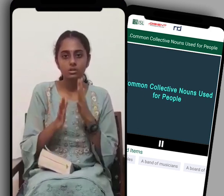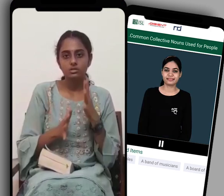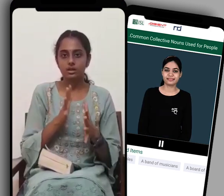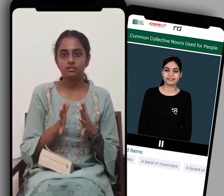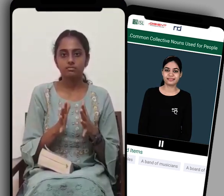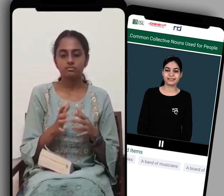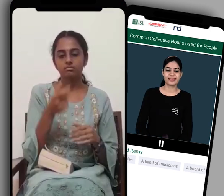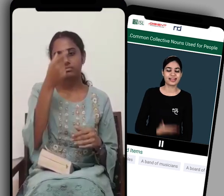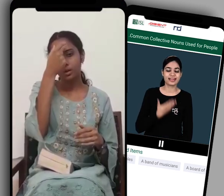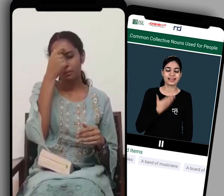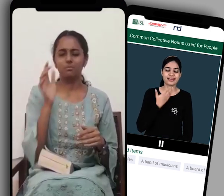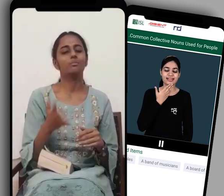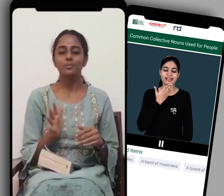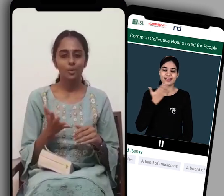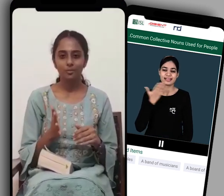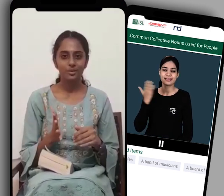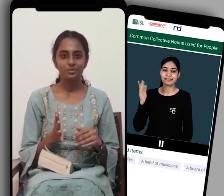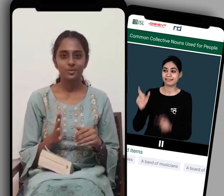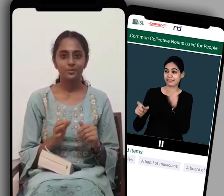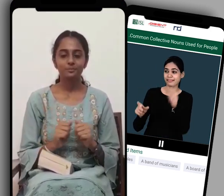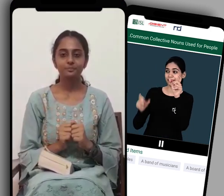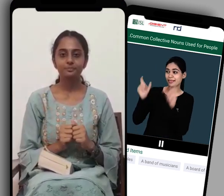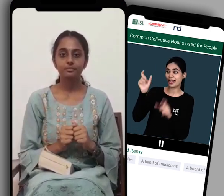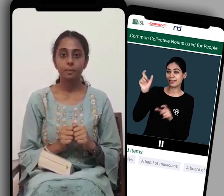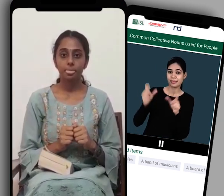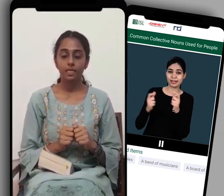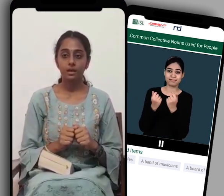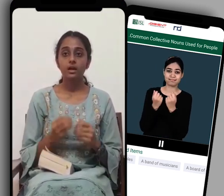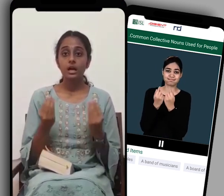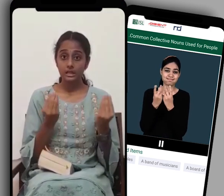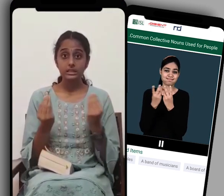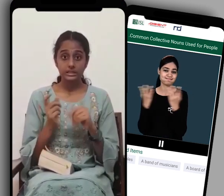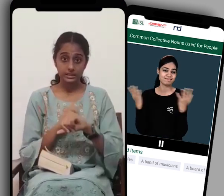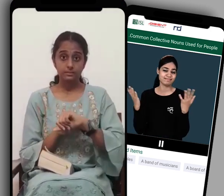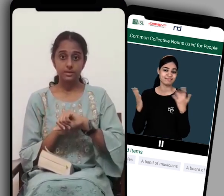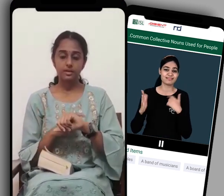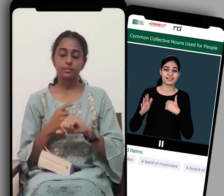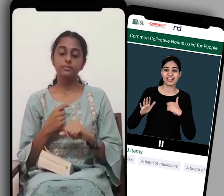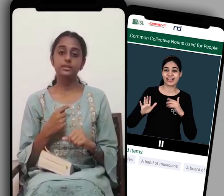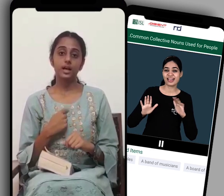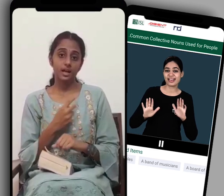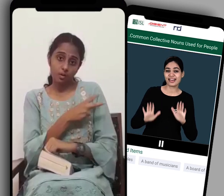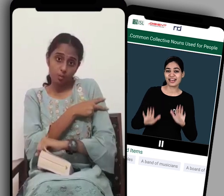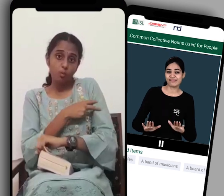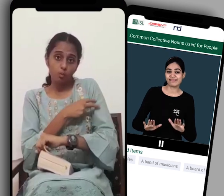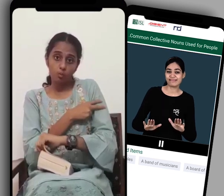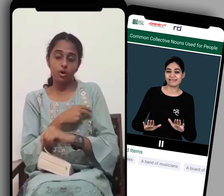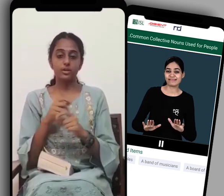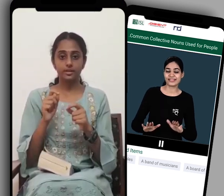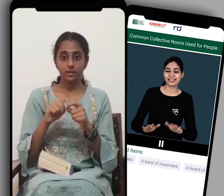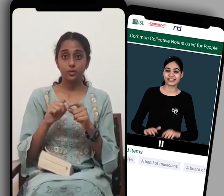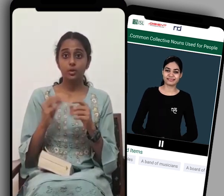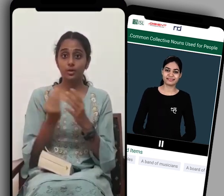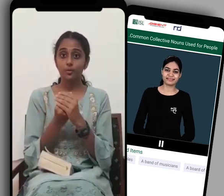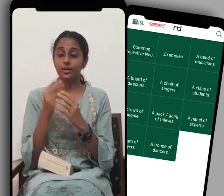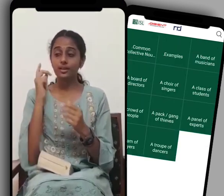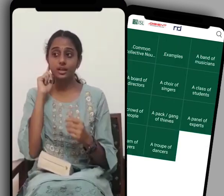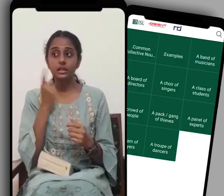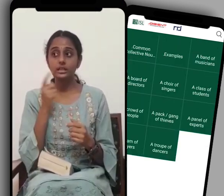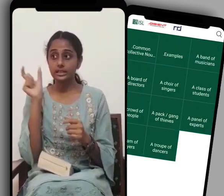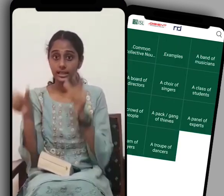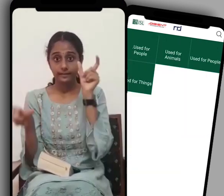regional sign which is no problem though sometimes when I do volunteering work